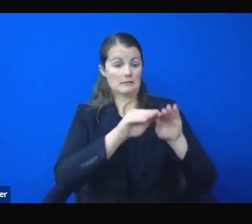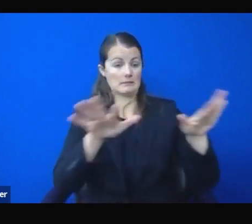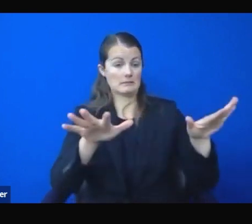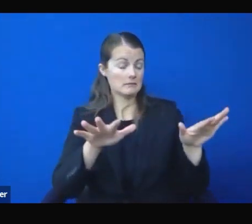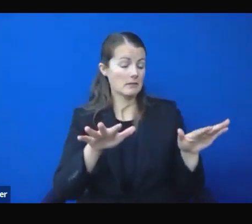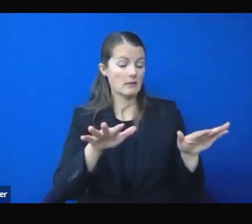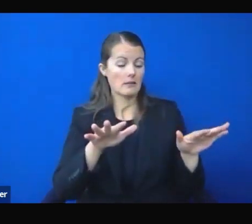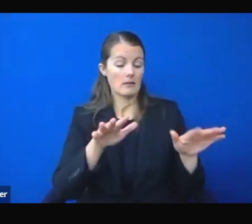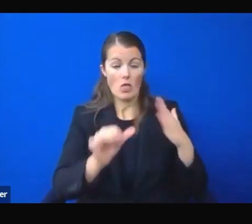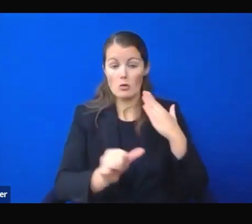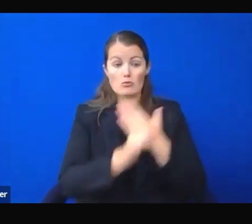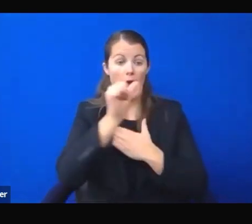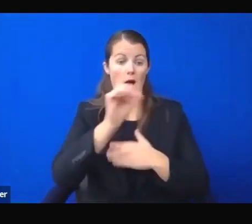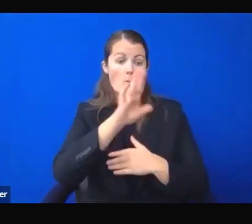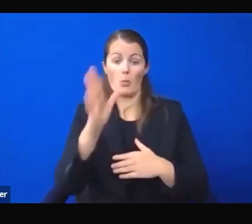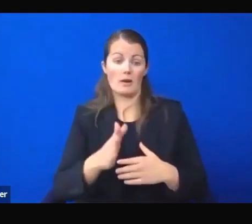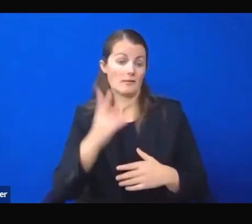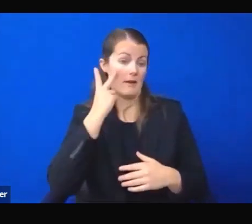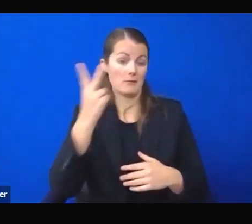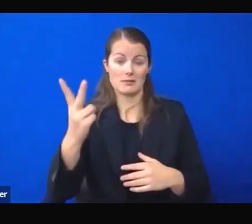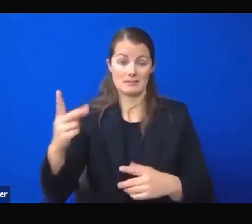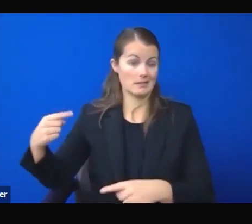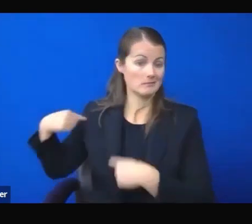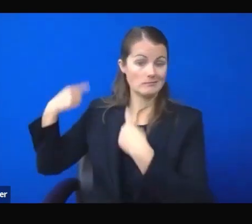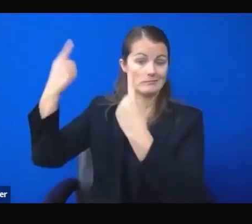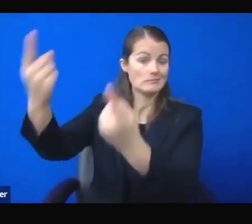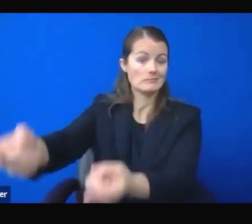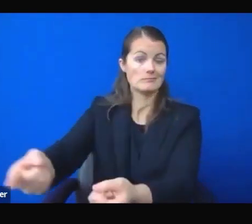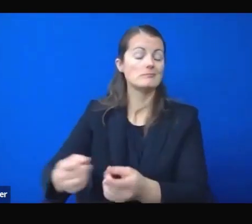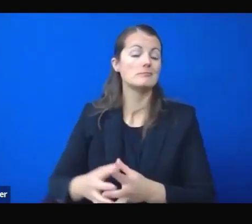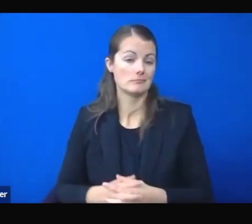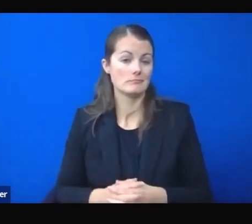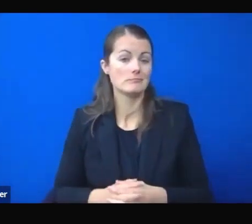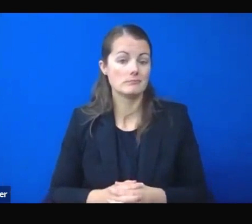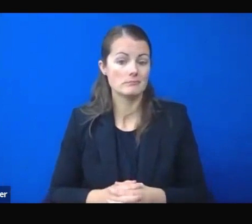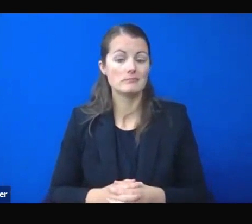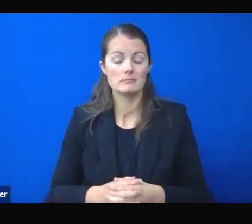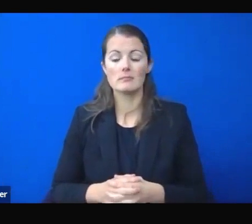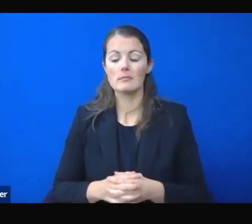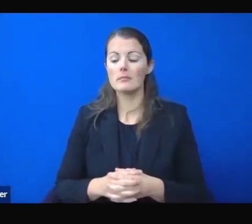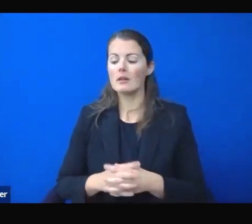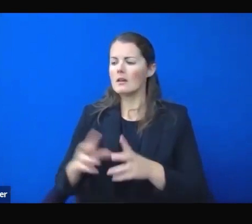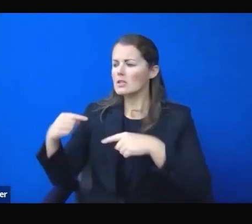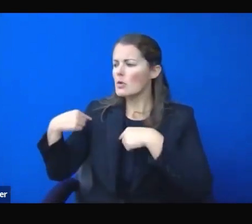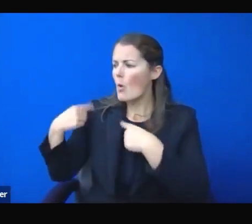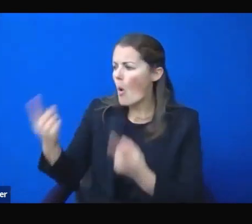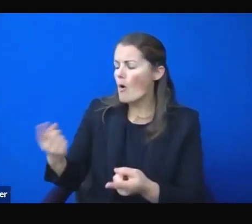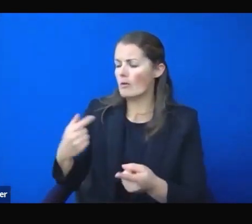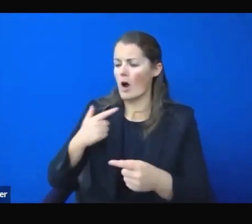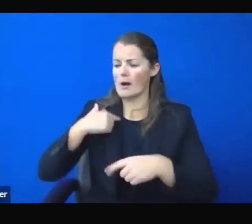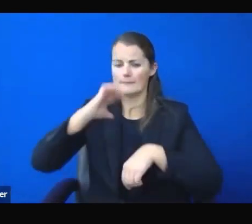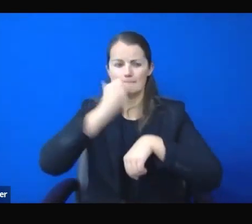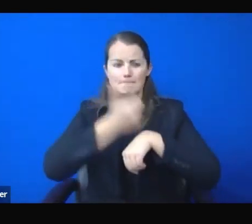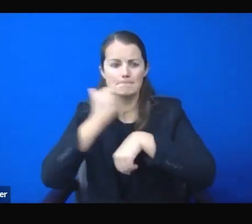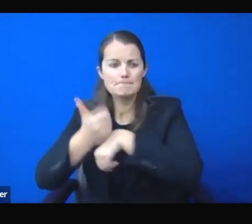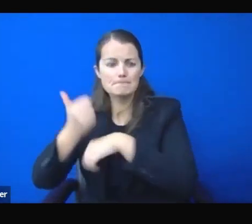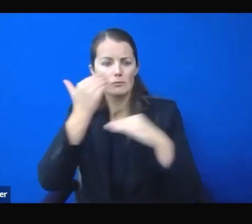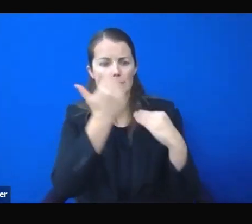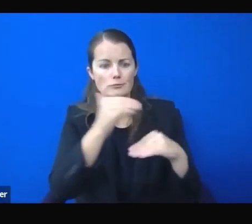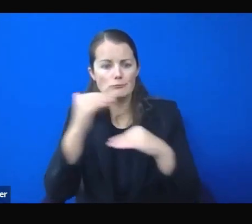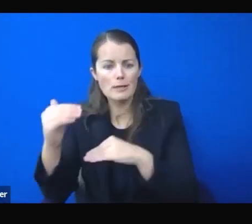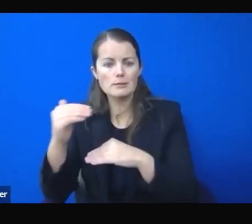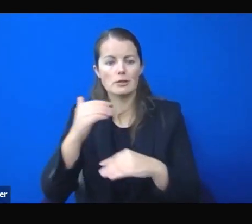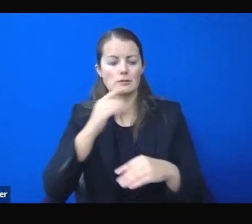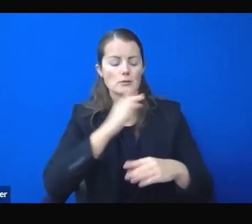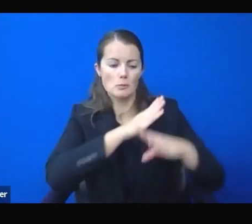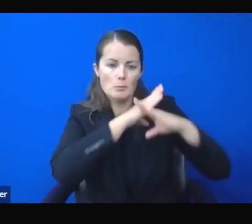consistently explained the risk we are under. I've relied on the science. I've listened to public health officials. Like many other